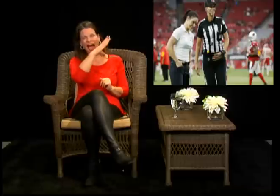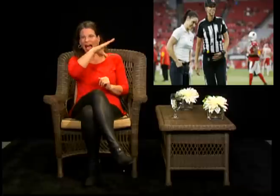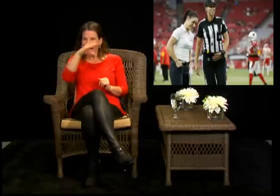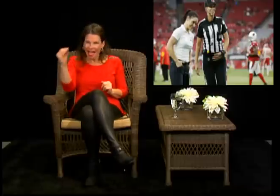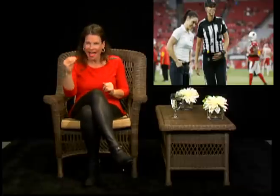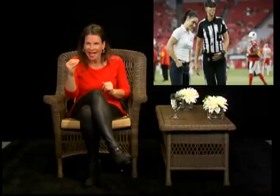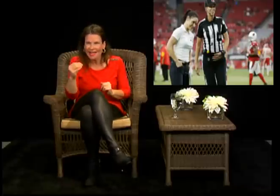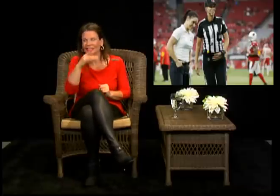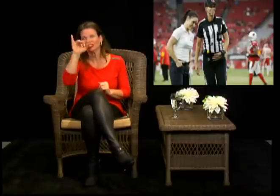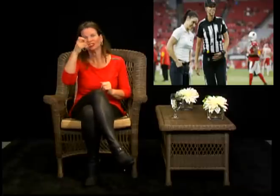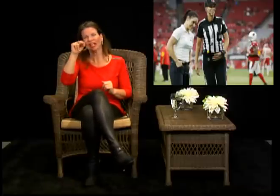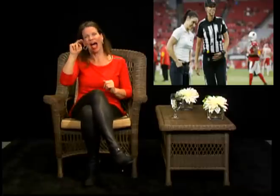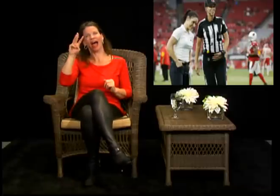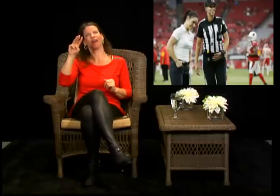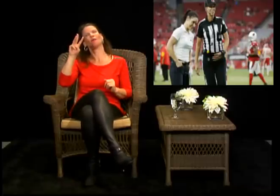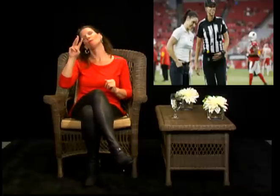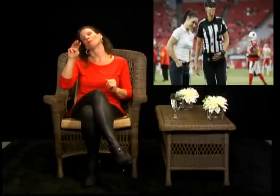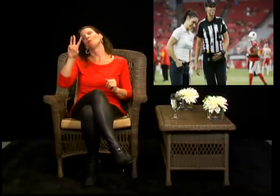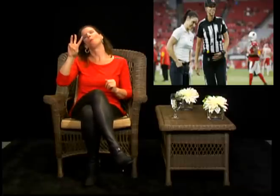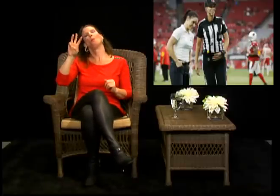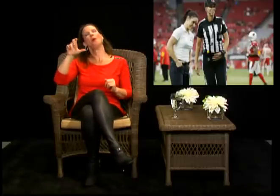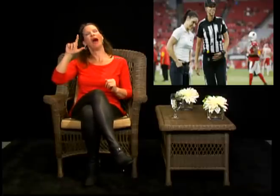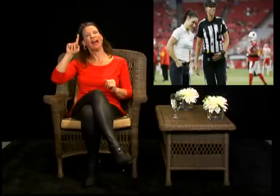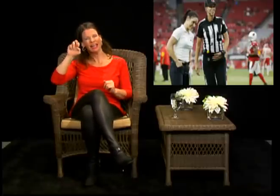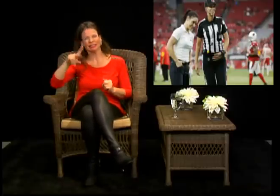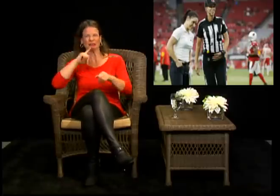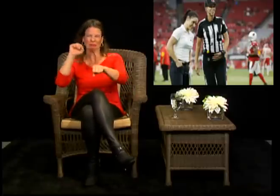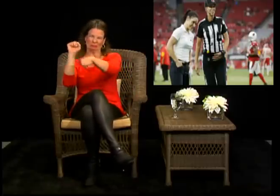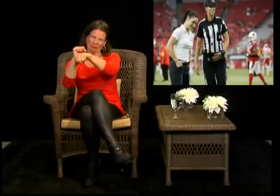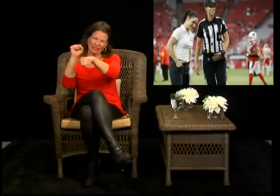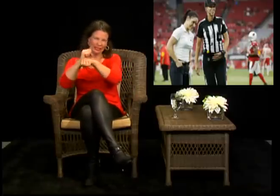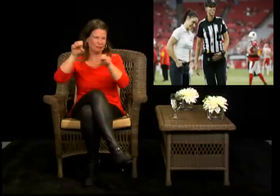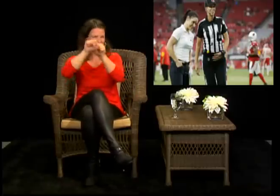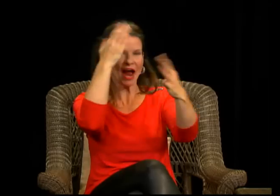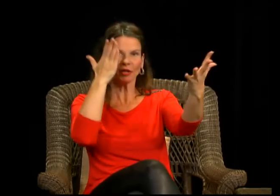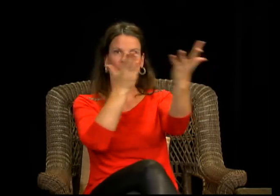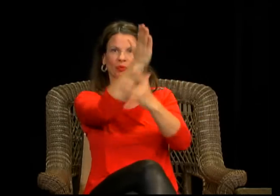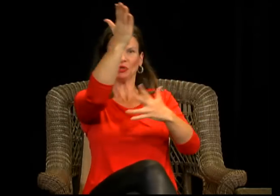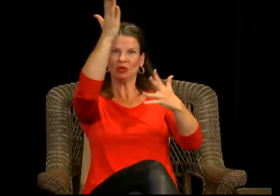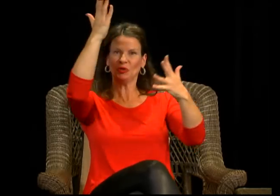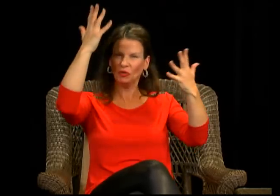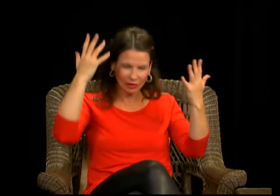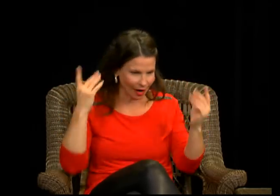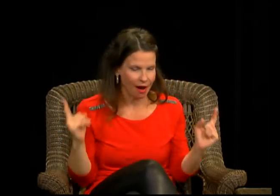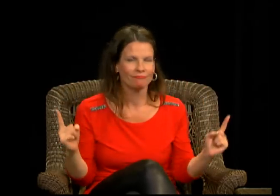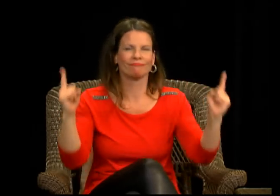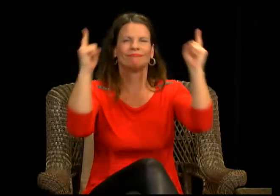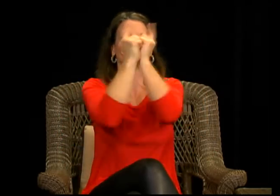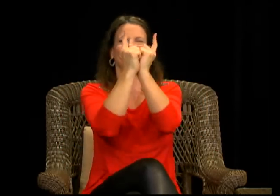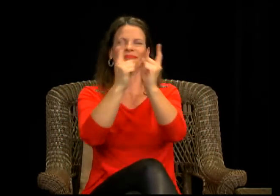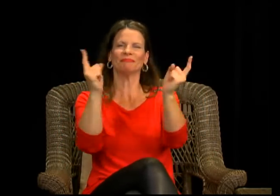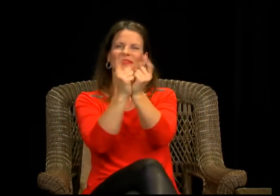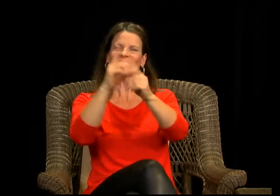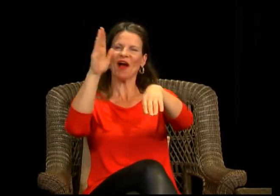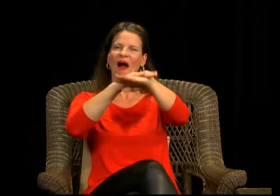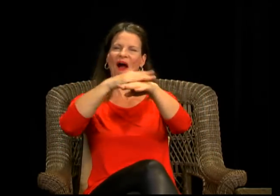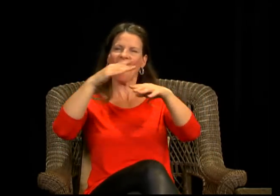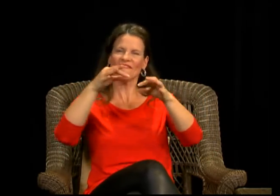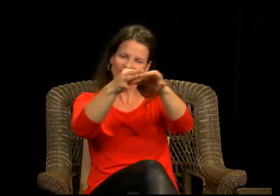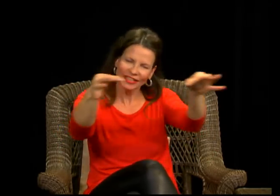i feel like both of these ladies broken through barriers to have become a referee and an assistant